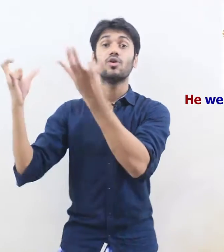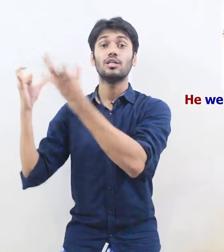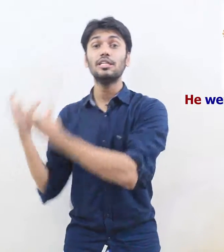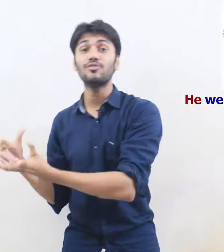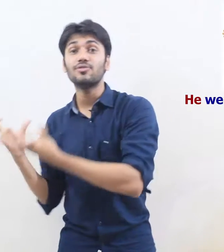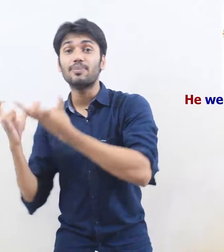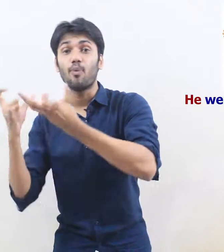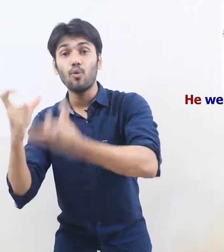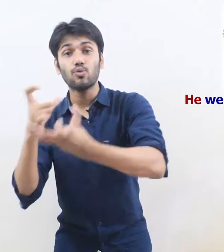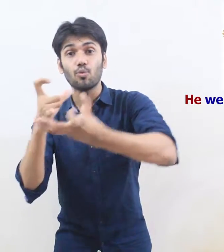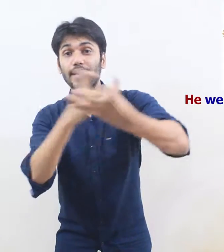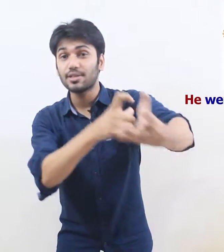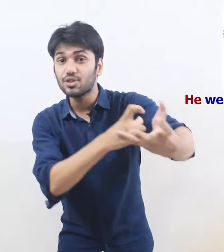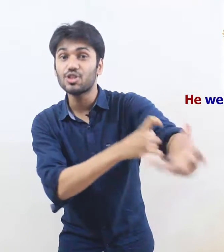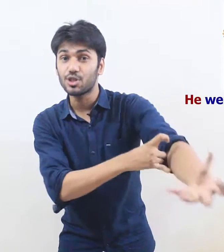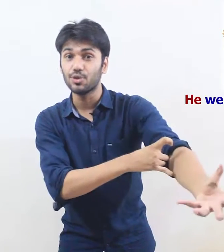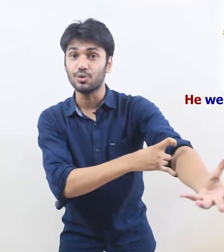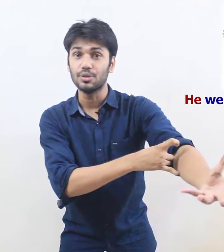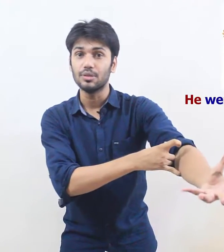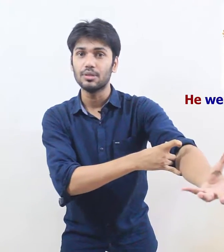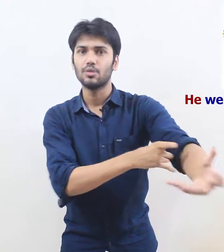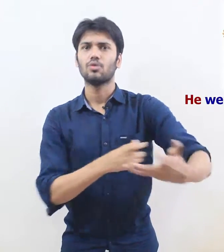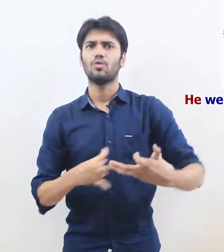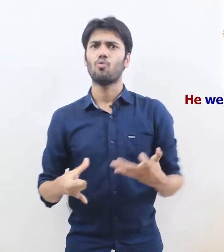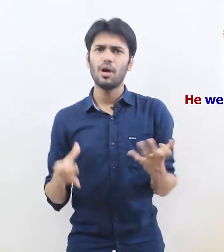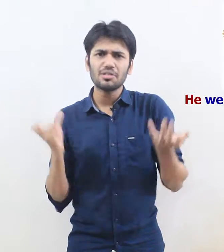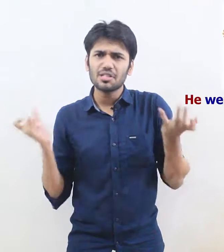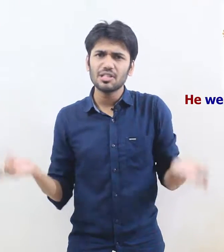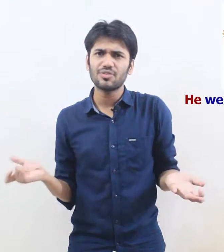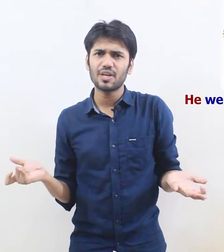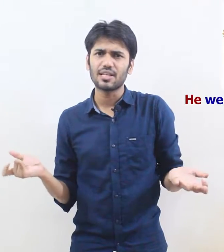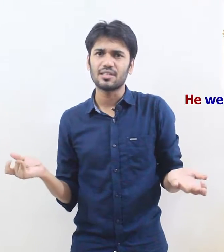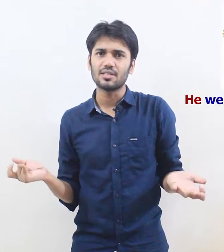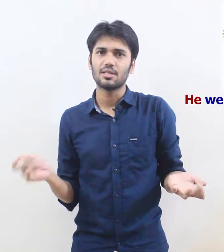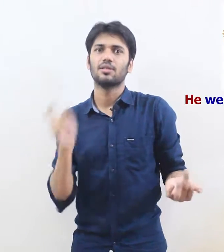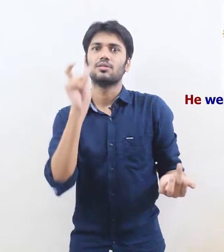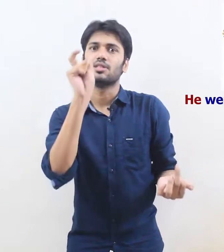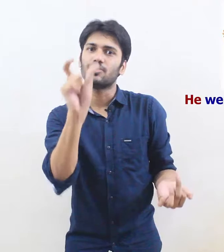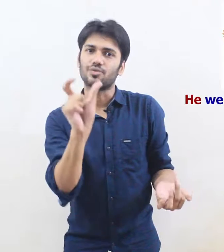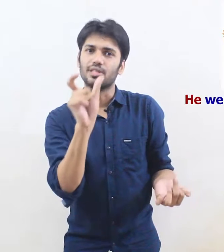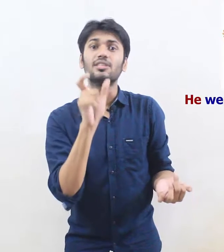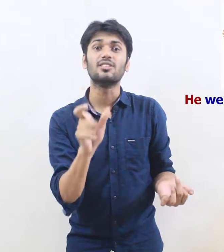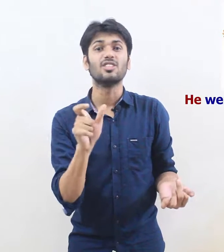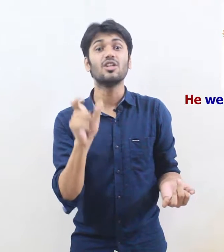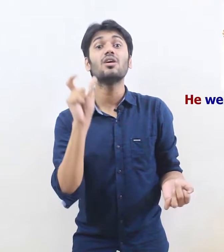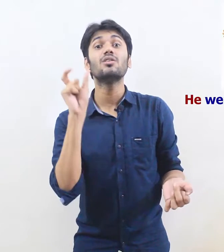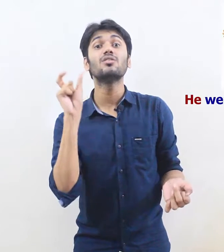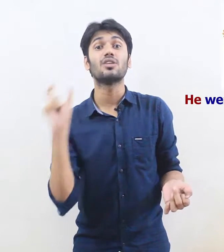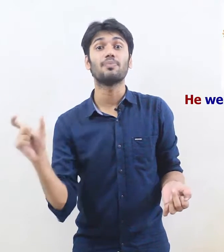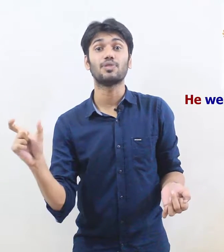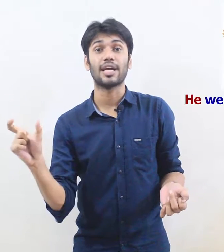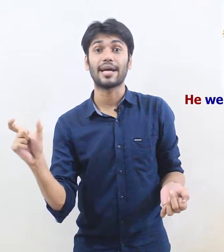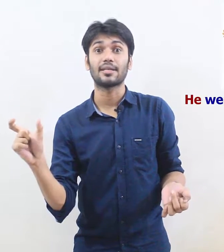if the book went to school what's the difference difference is in the subject